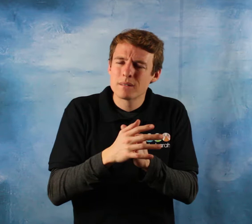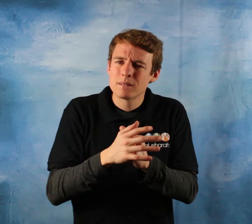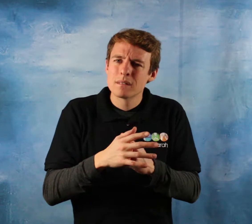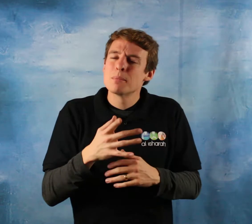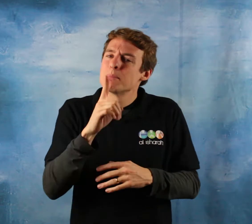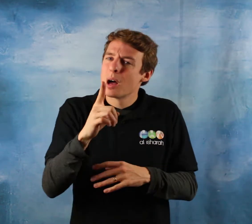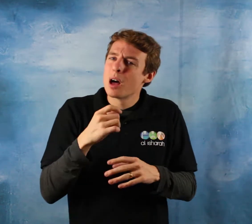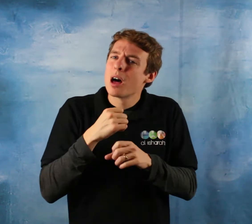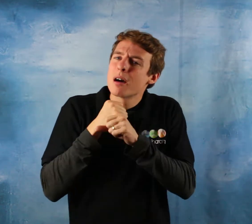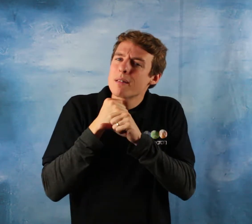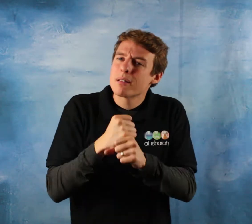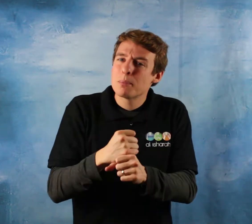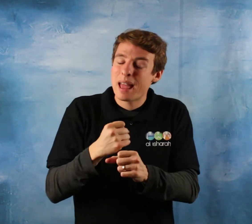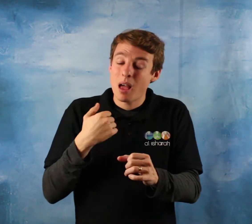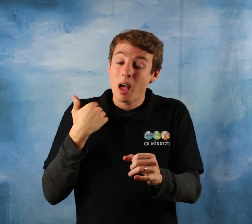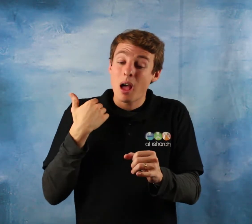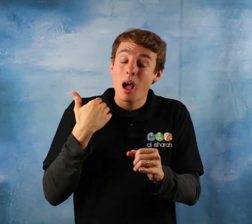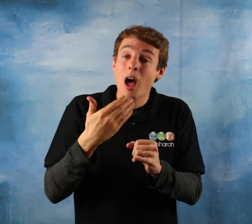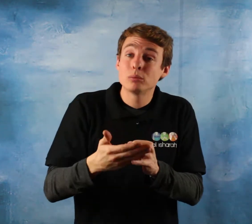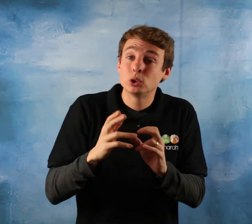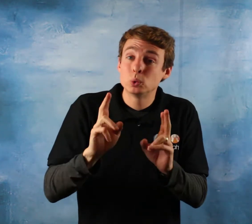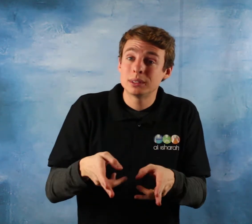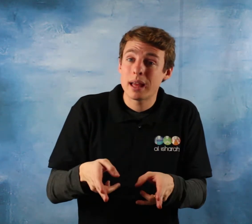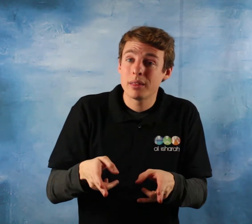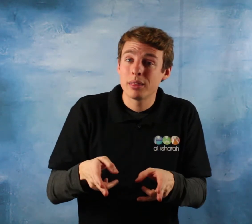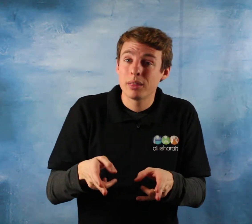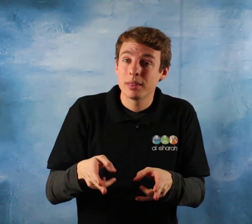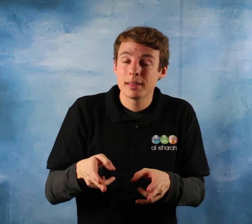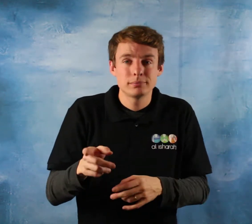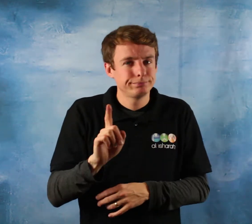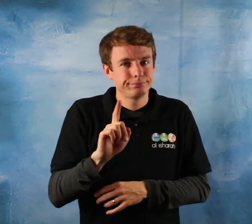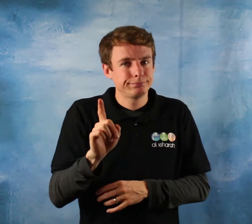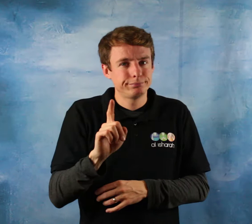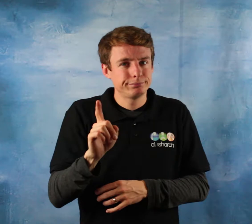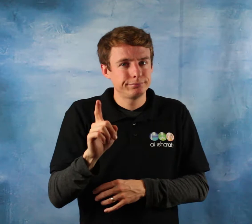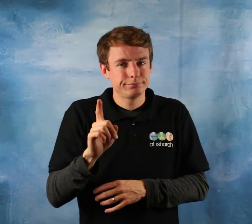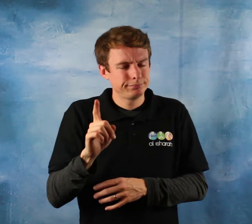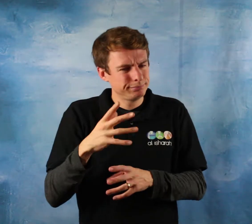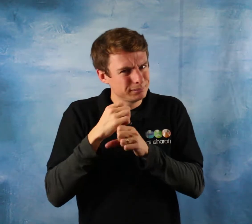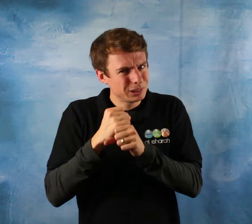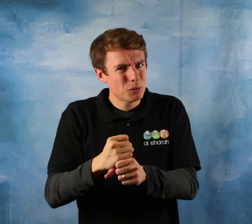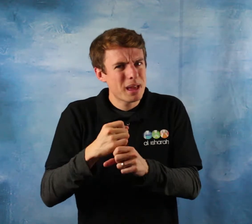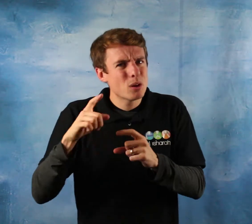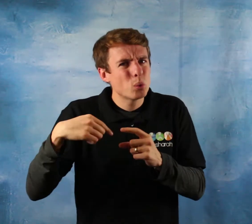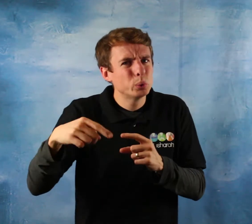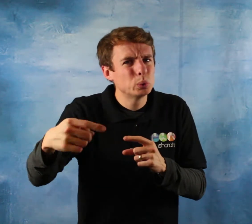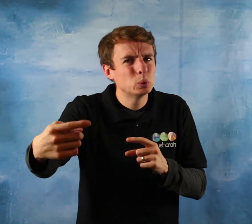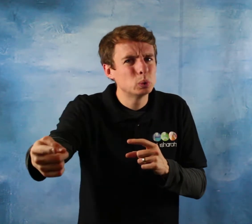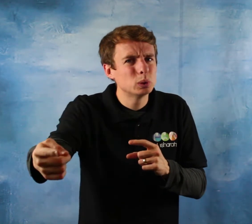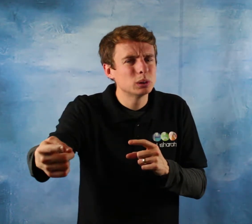his loyalty continued towards her sallallahu alayhi wa sallam Aisha reports she says I was never jealous of